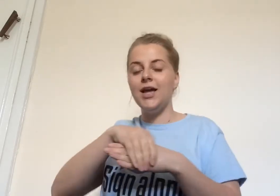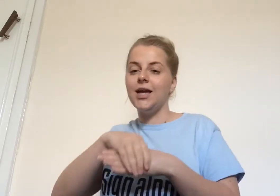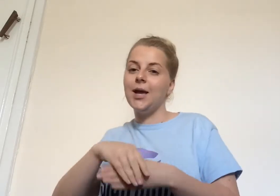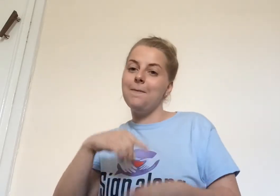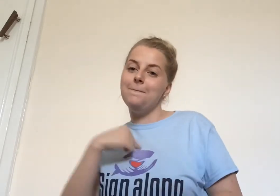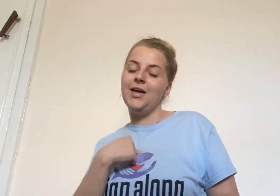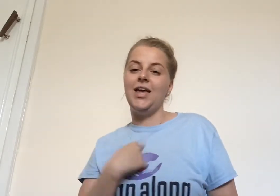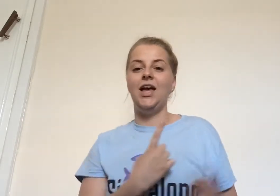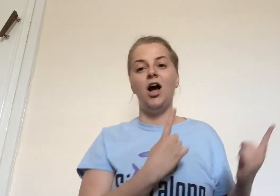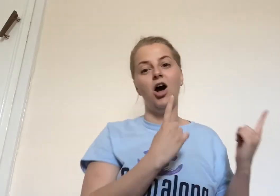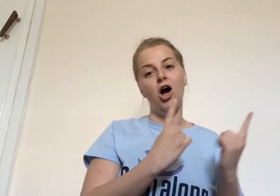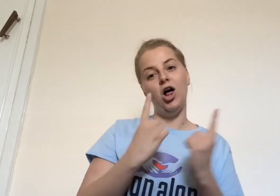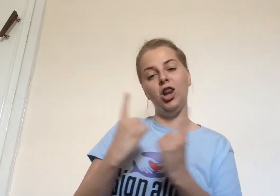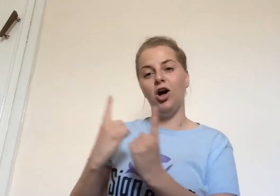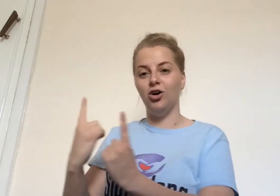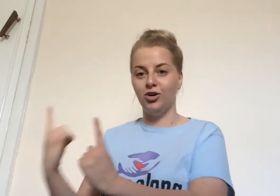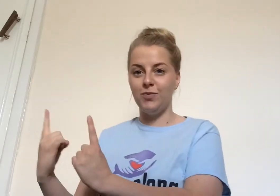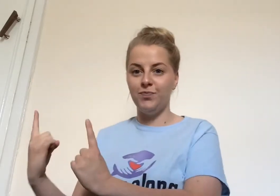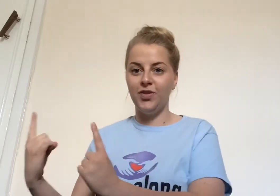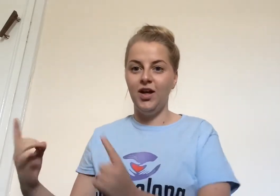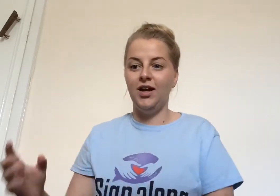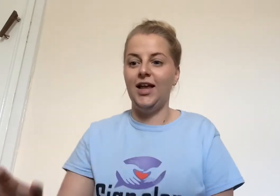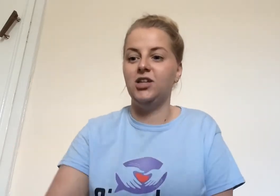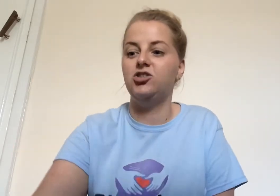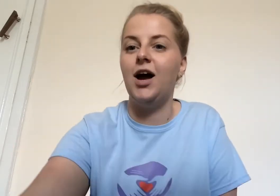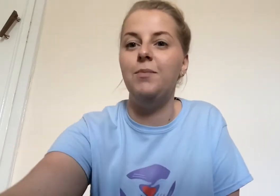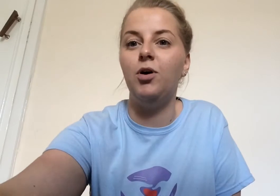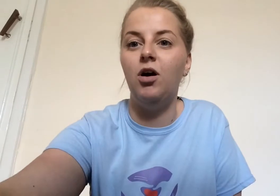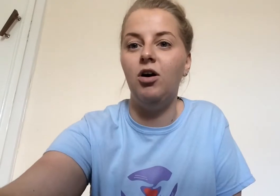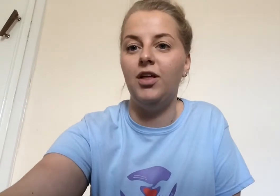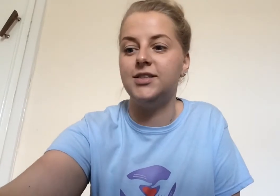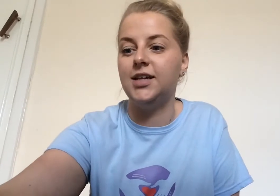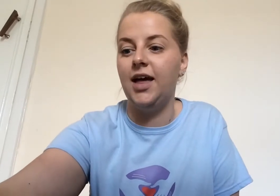me along. Okay, let's try and put all that together.